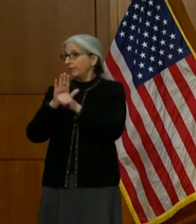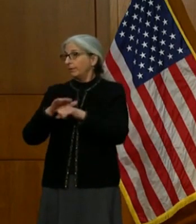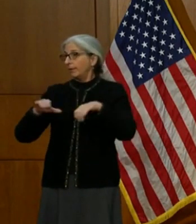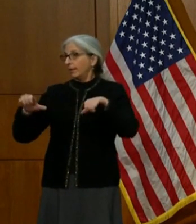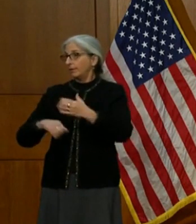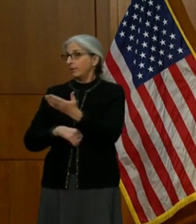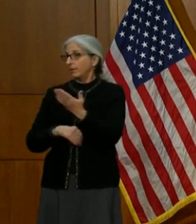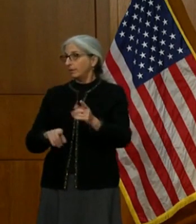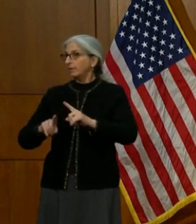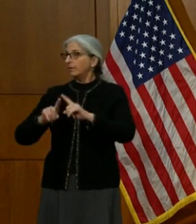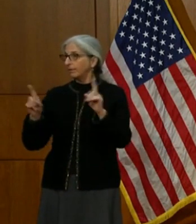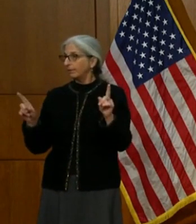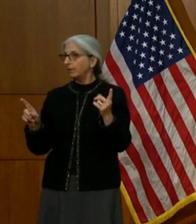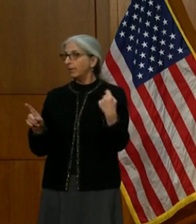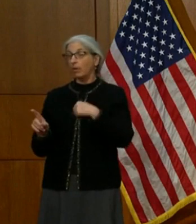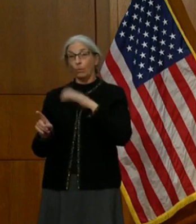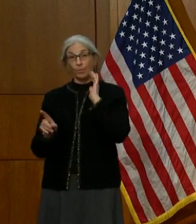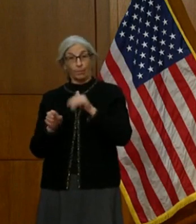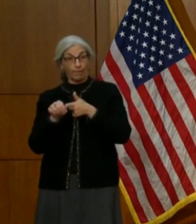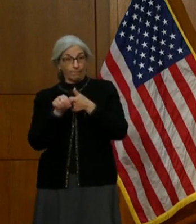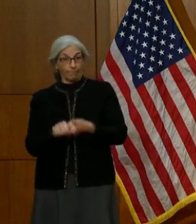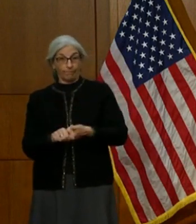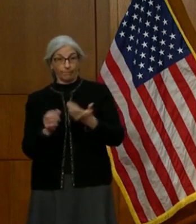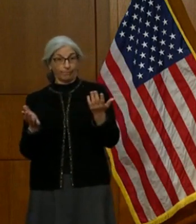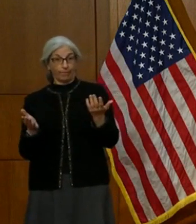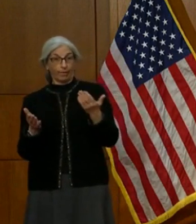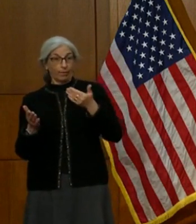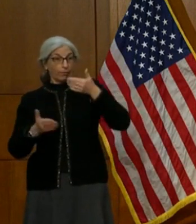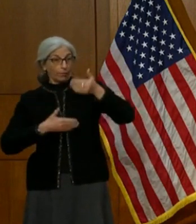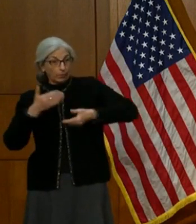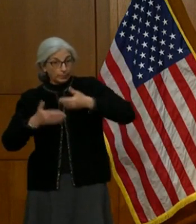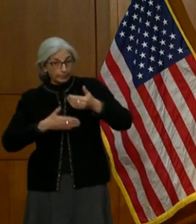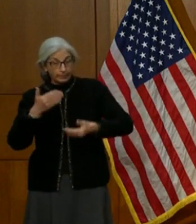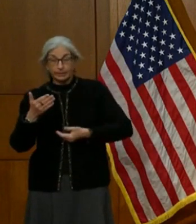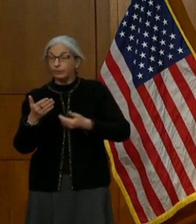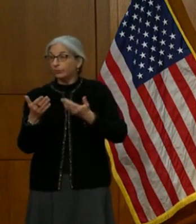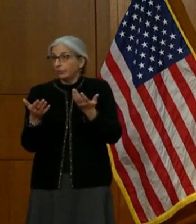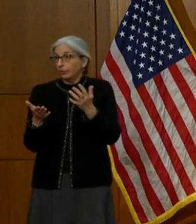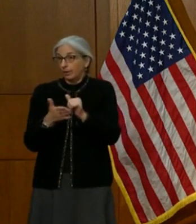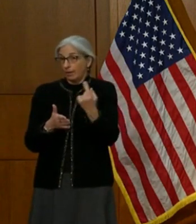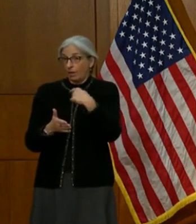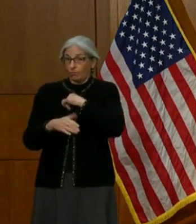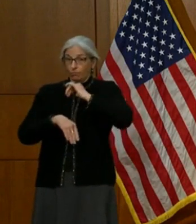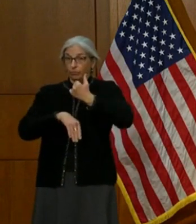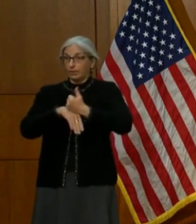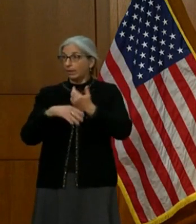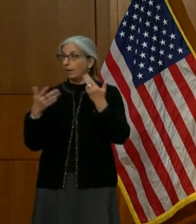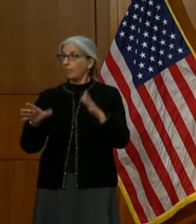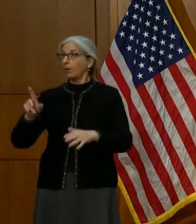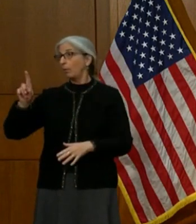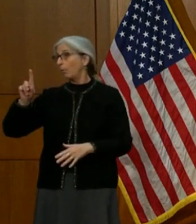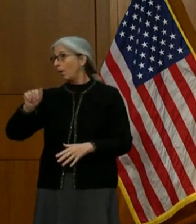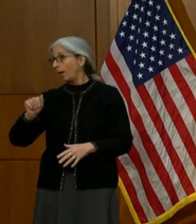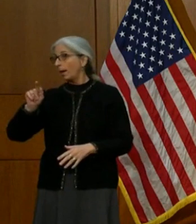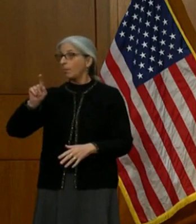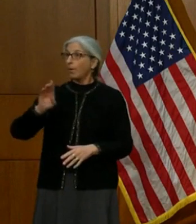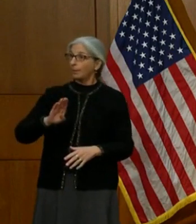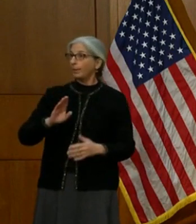we're obviously going to follow the procedures or the protocol that we have in place. And again,